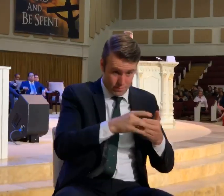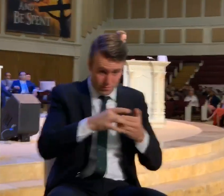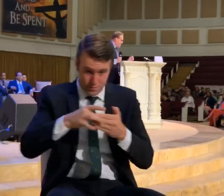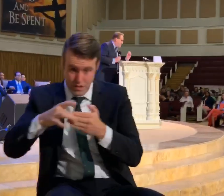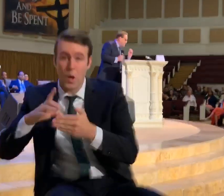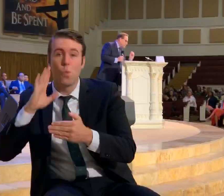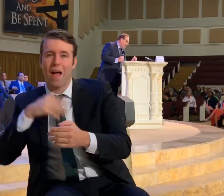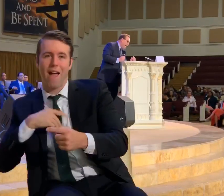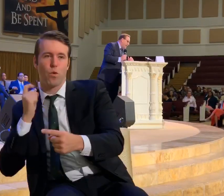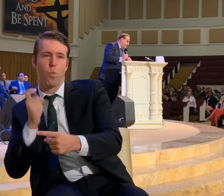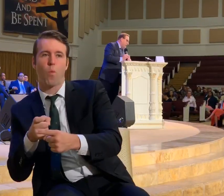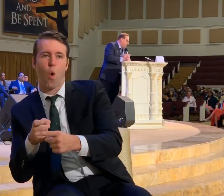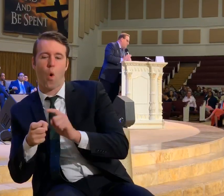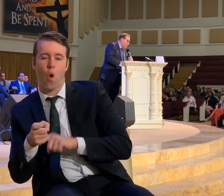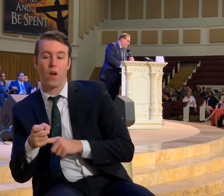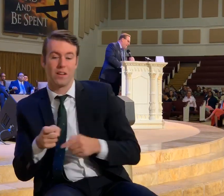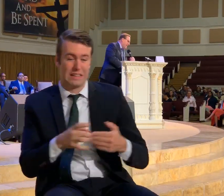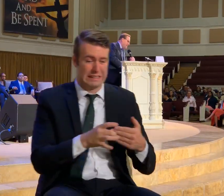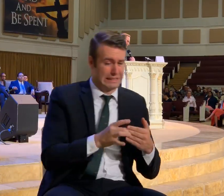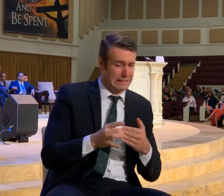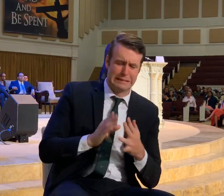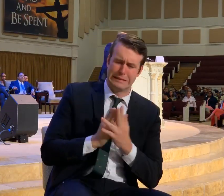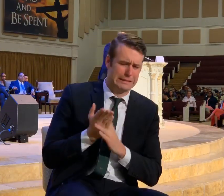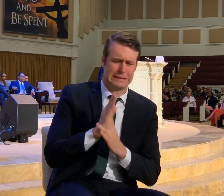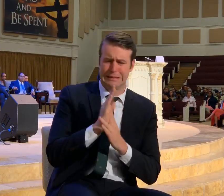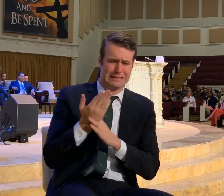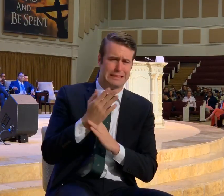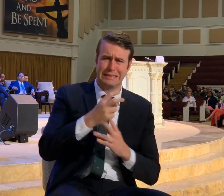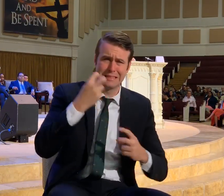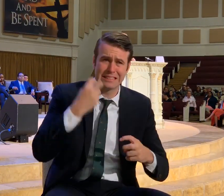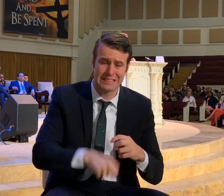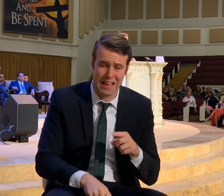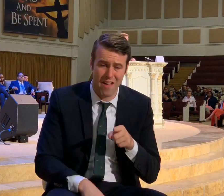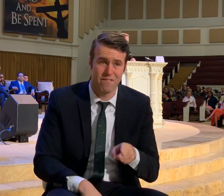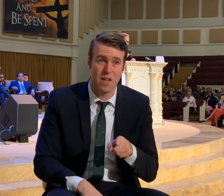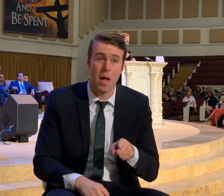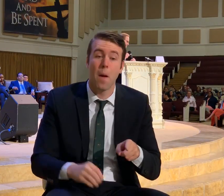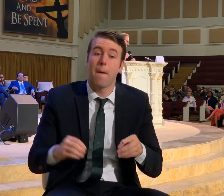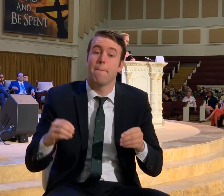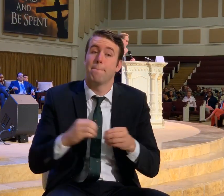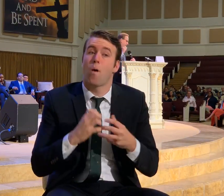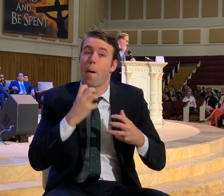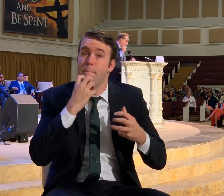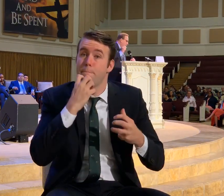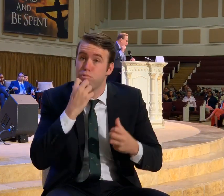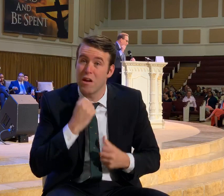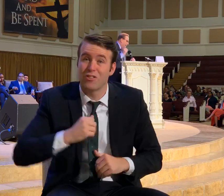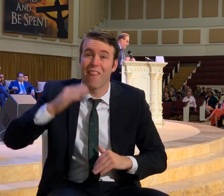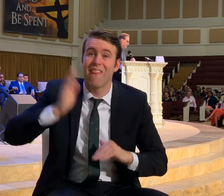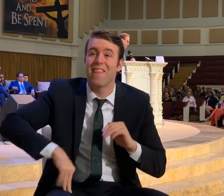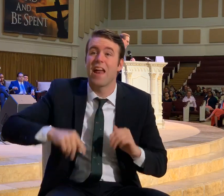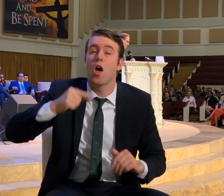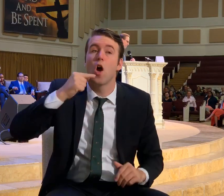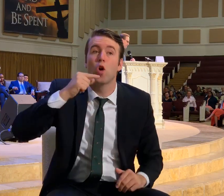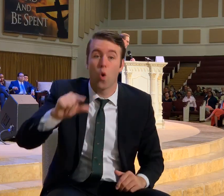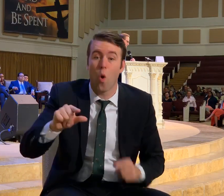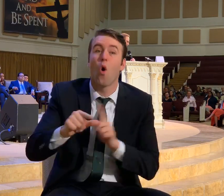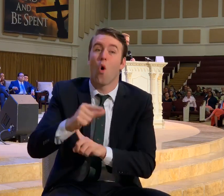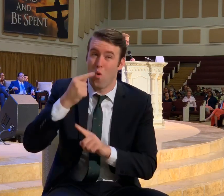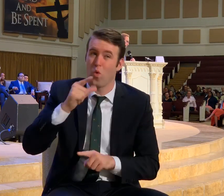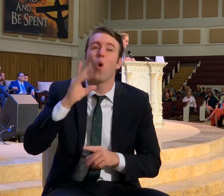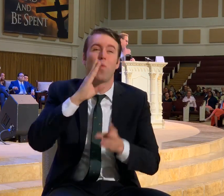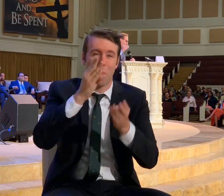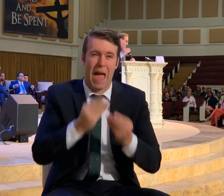He said. That the trial. Of your faith. Be much more precious. Verse 7. Than a goal that perisheth.